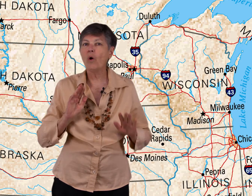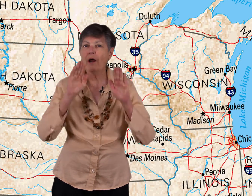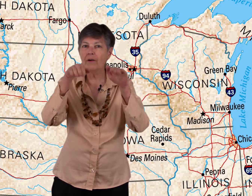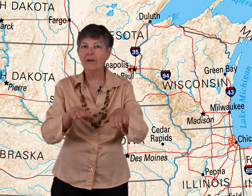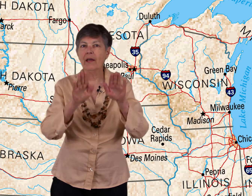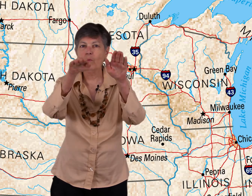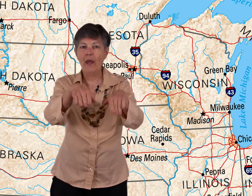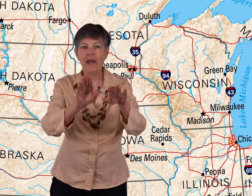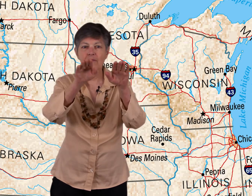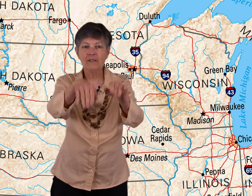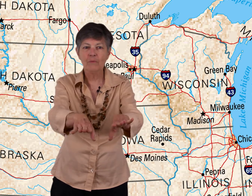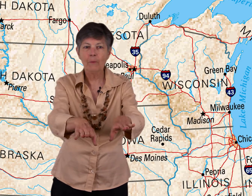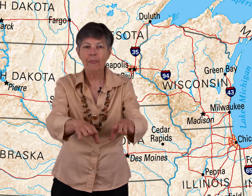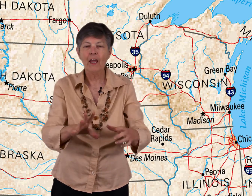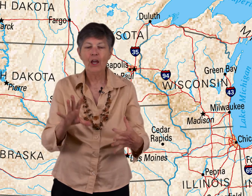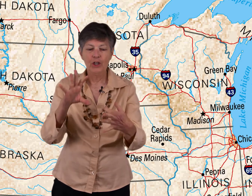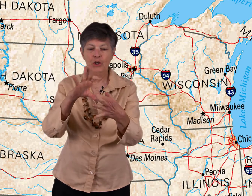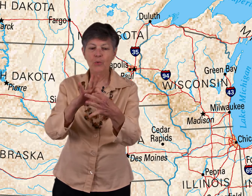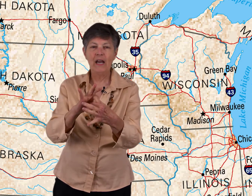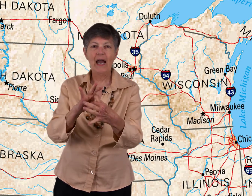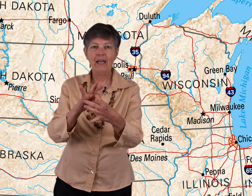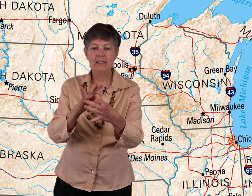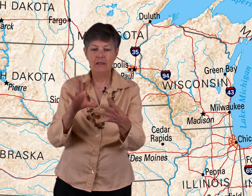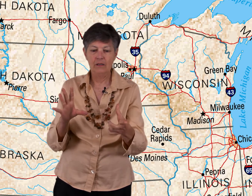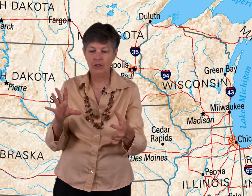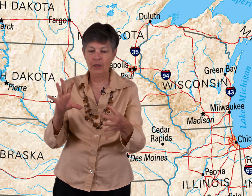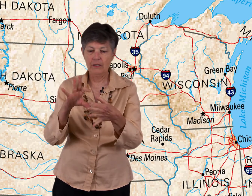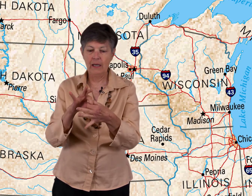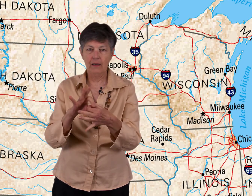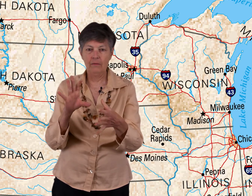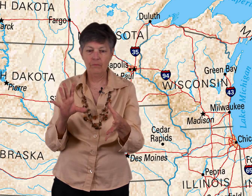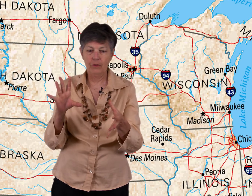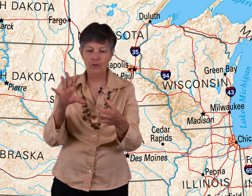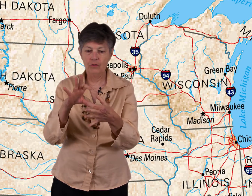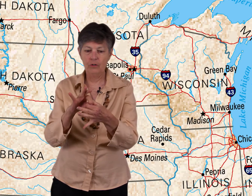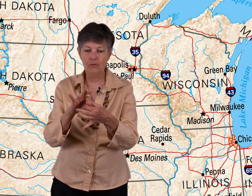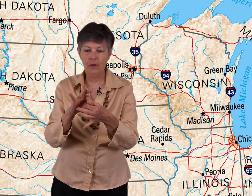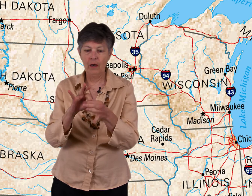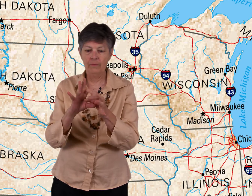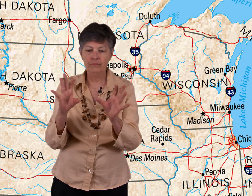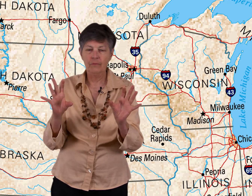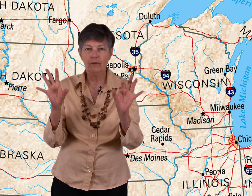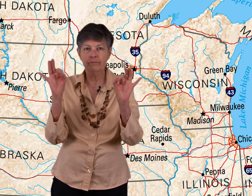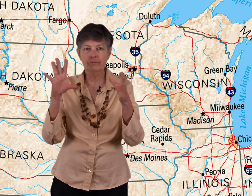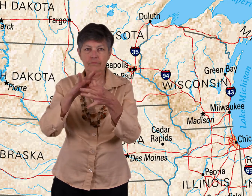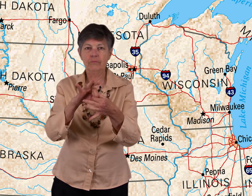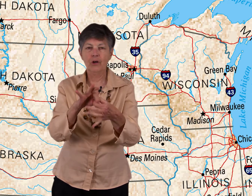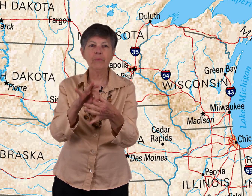water and waves, unite, so you're going to take a, put your two, hook